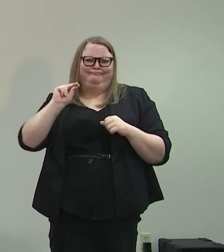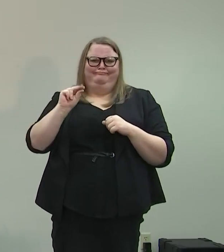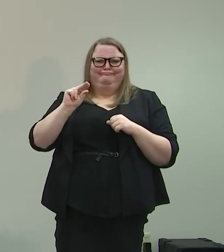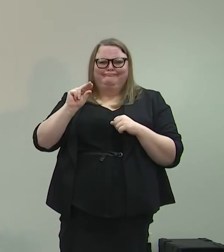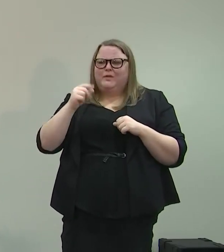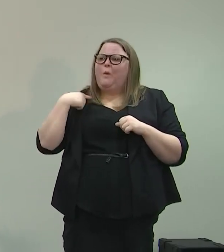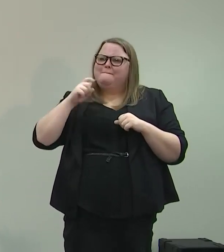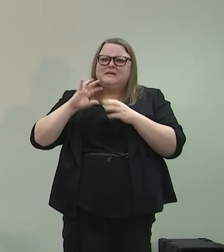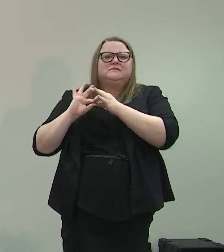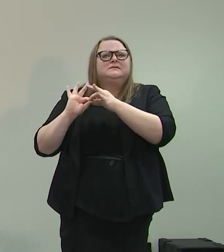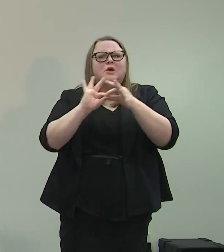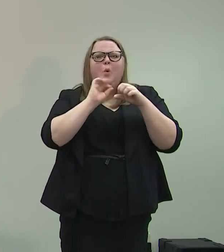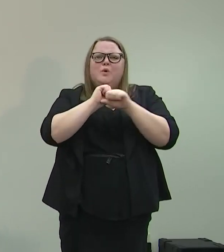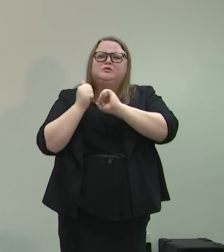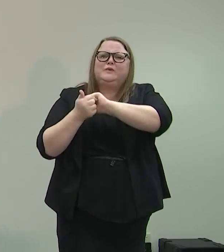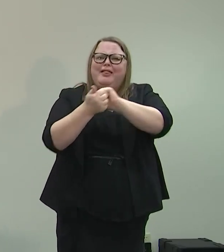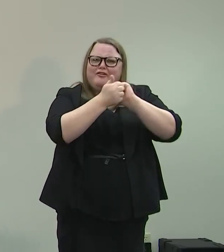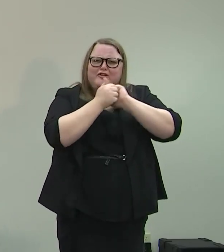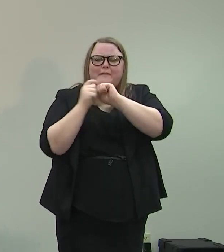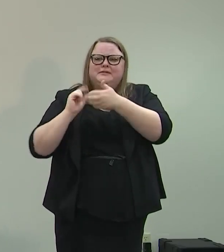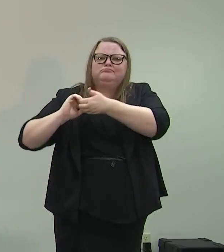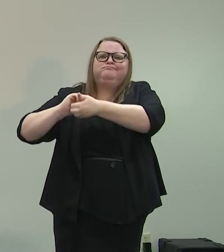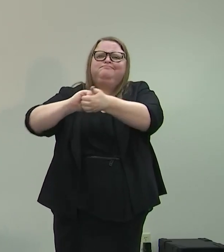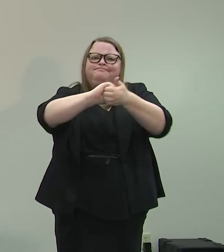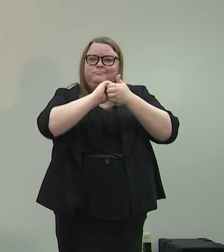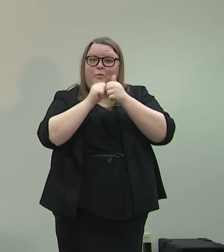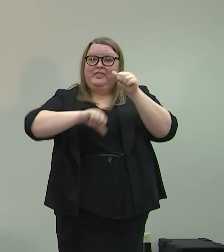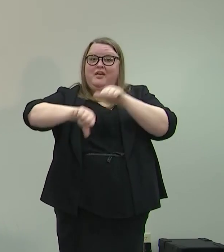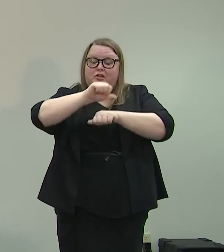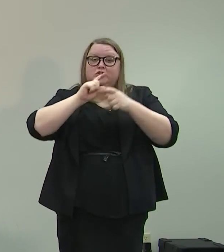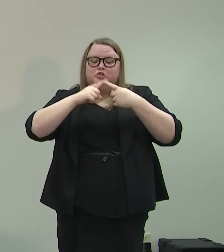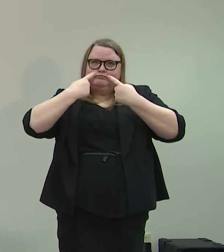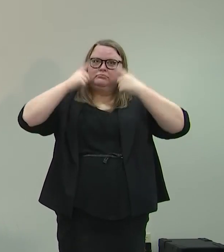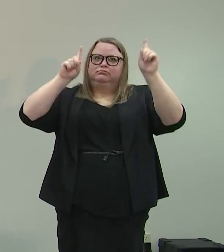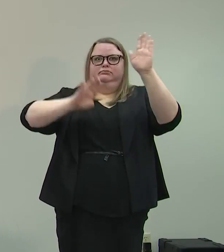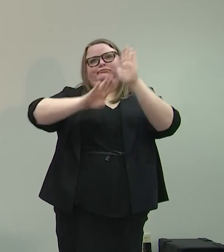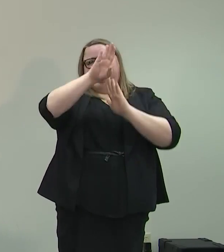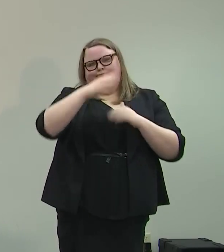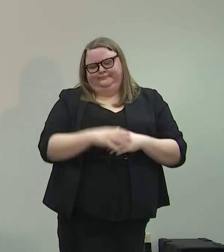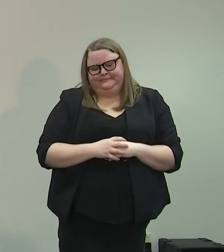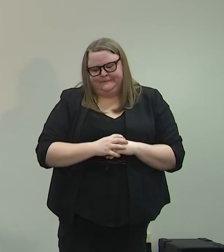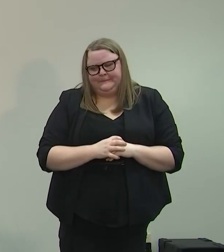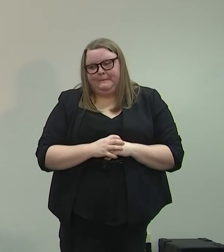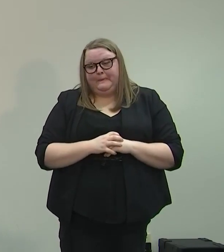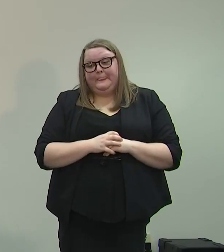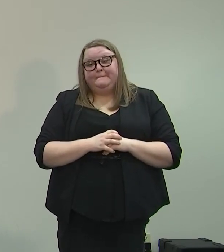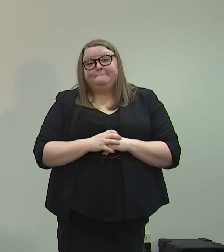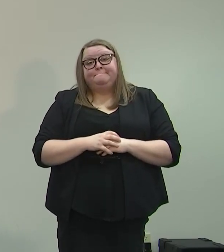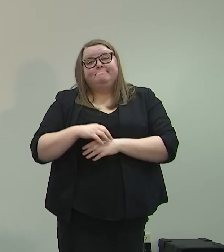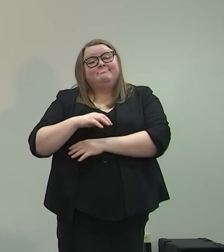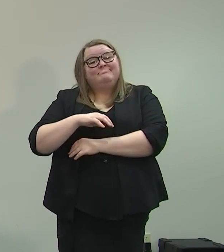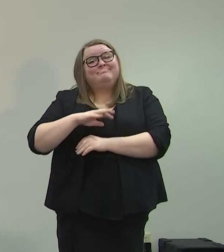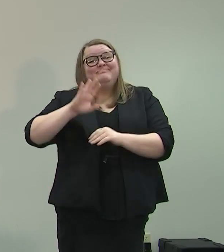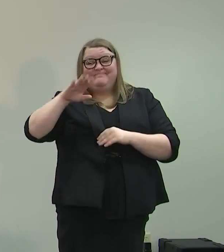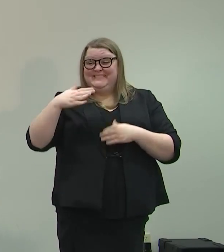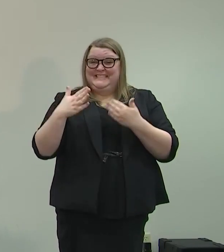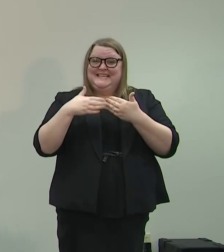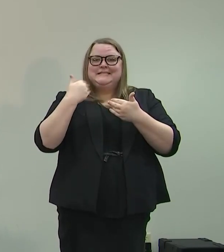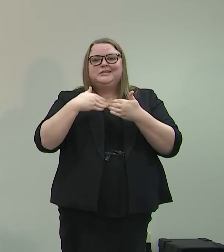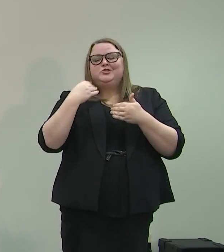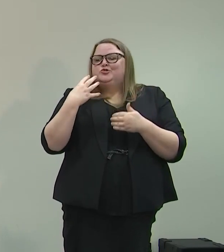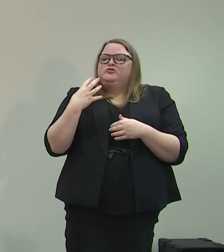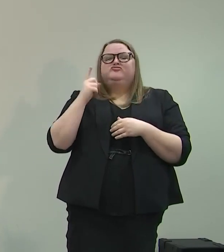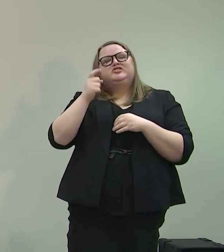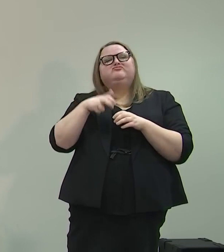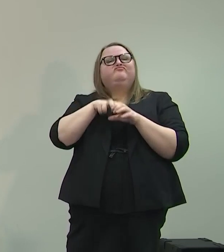together and work in cooperation with each other in order to get where we need to get to. It's easy to be a sideline